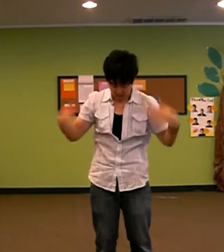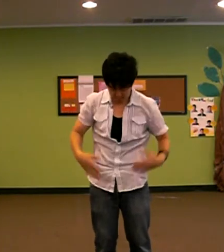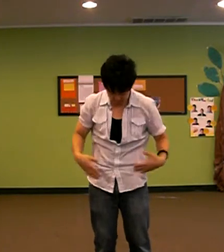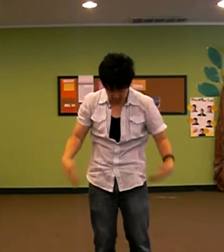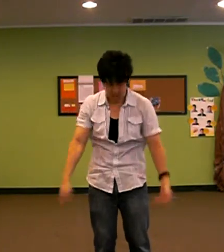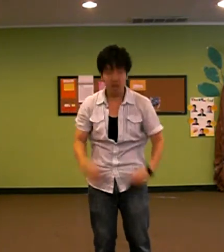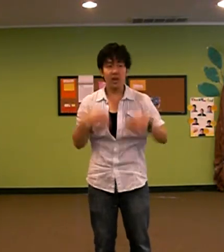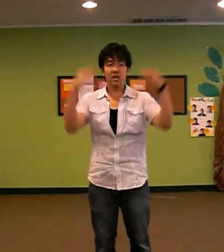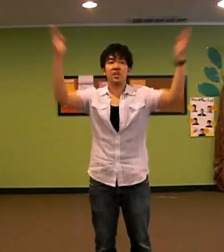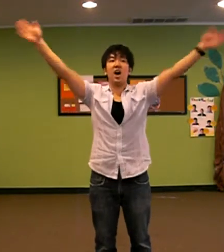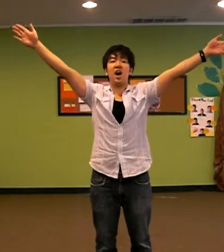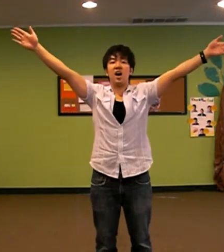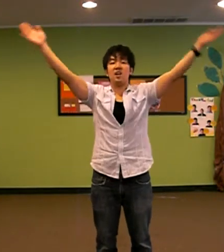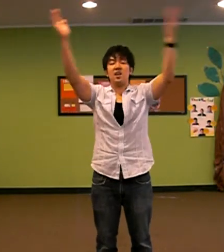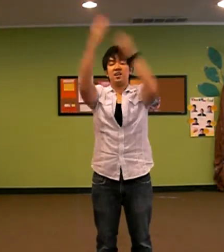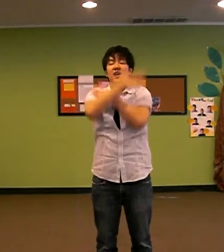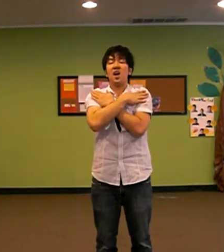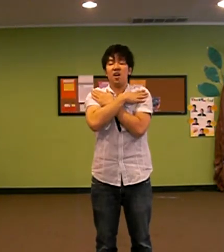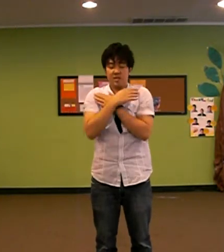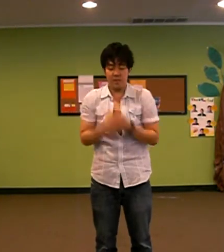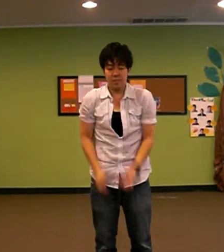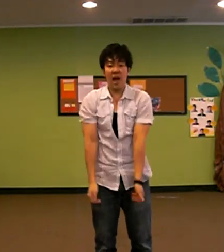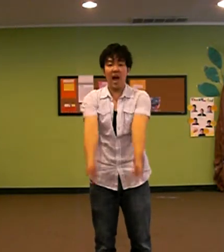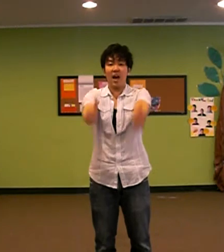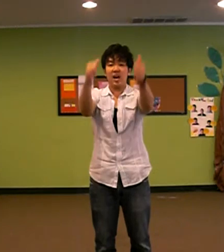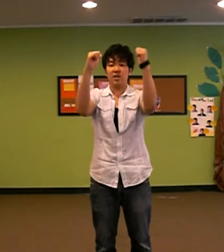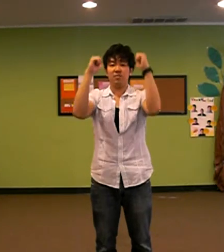of me, God cares about me.